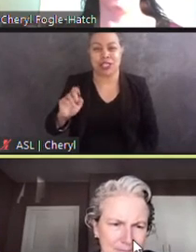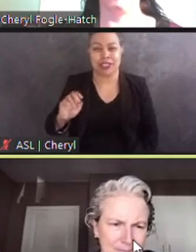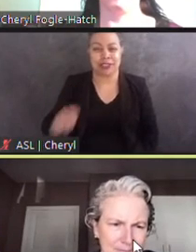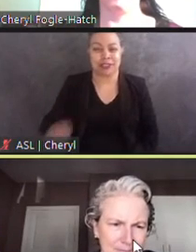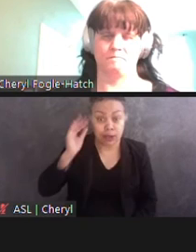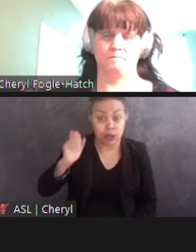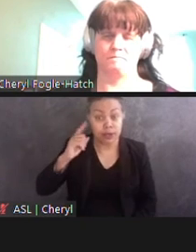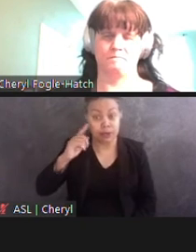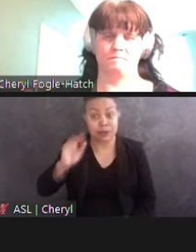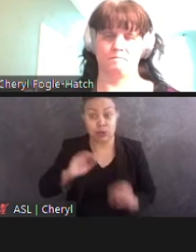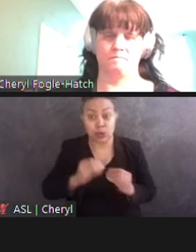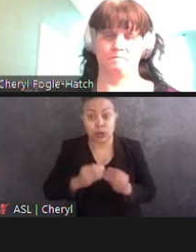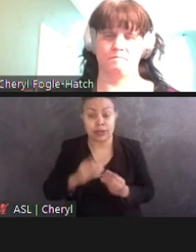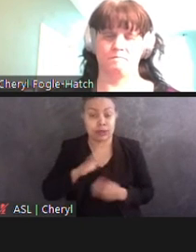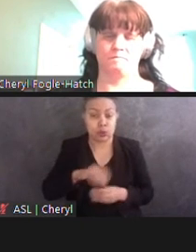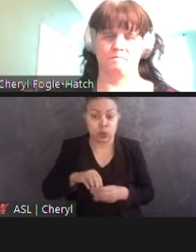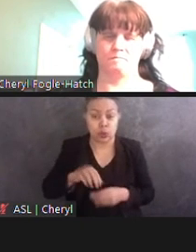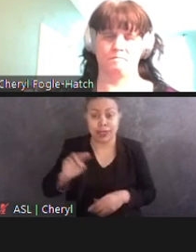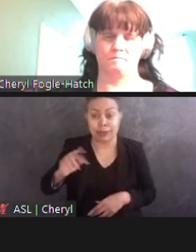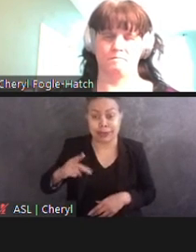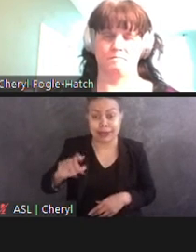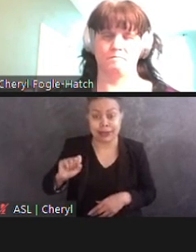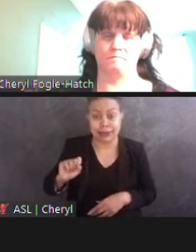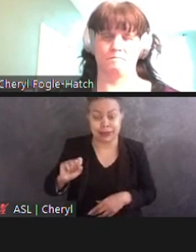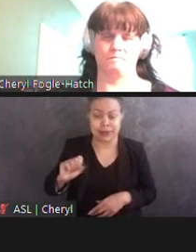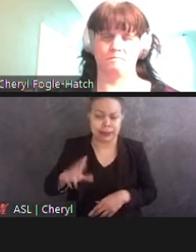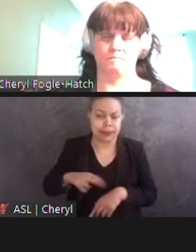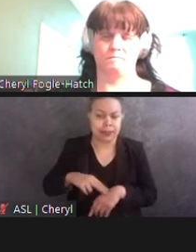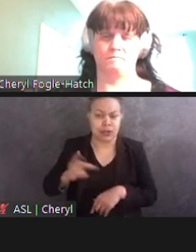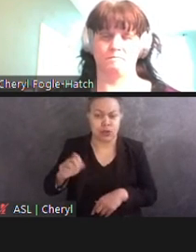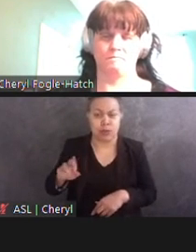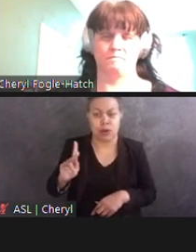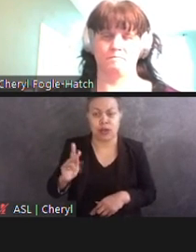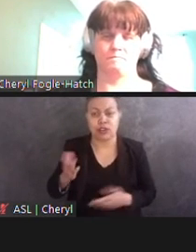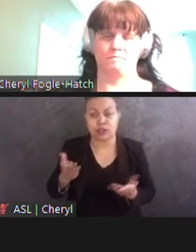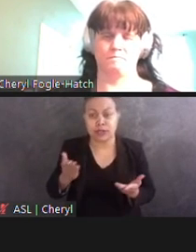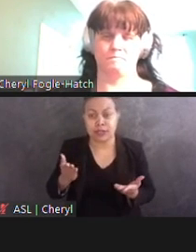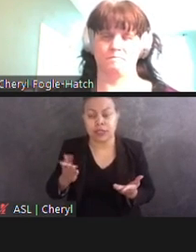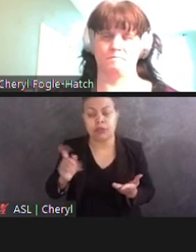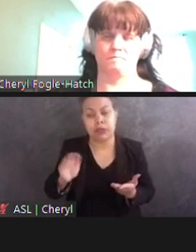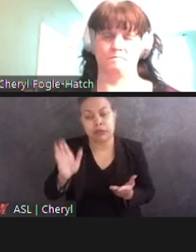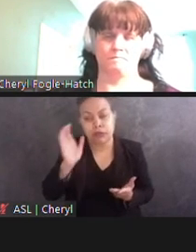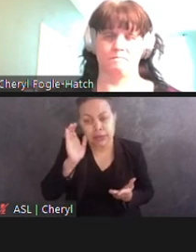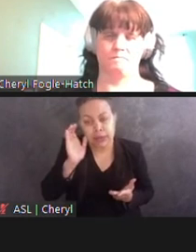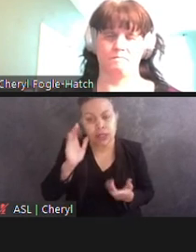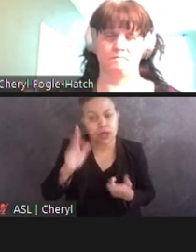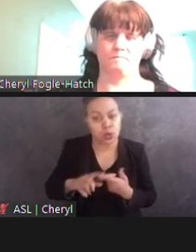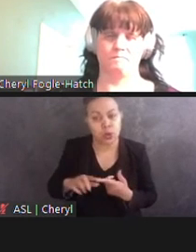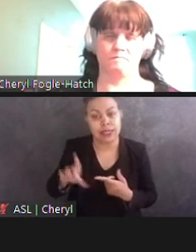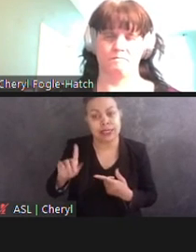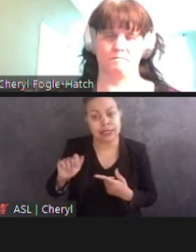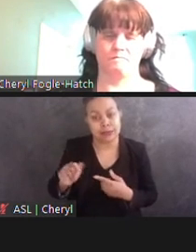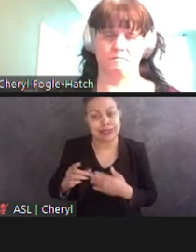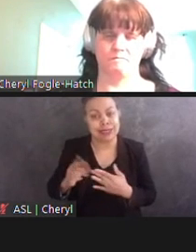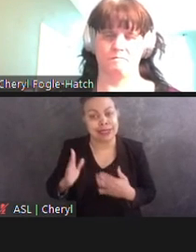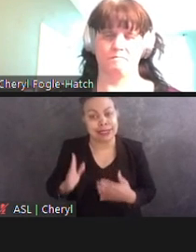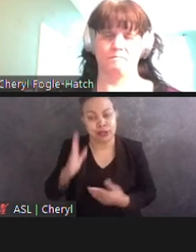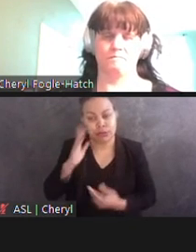Senator Service, need to listen to disability leaders about what they need